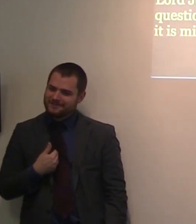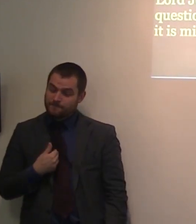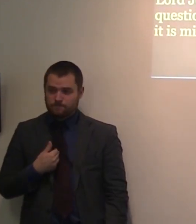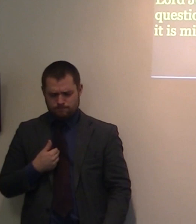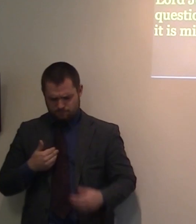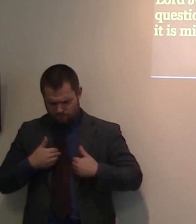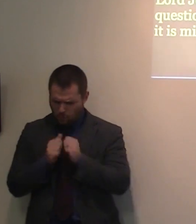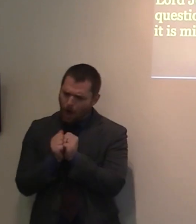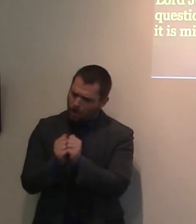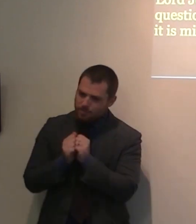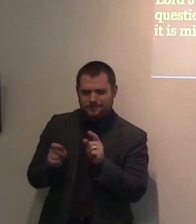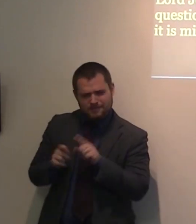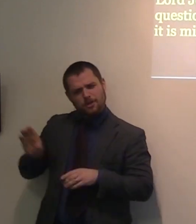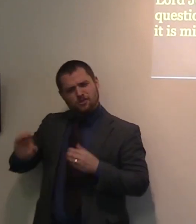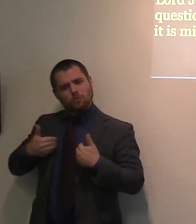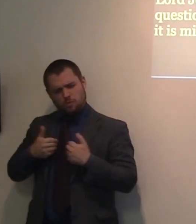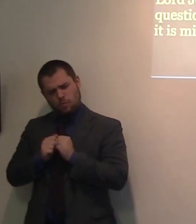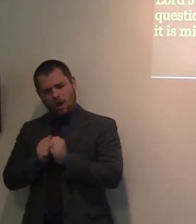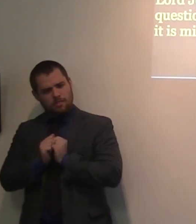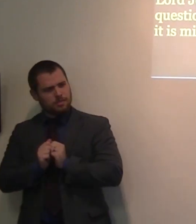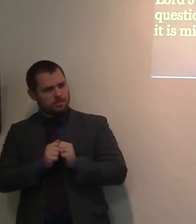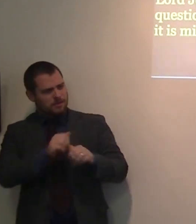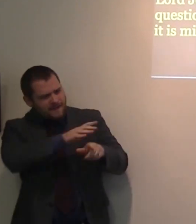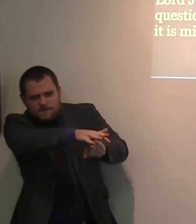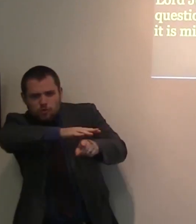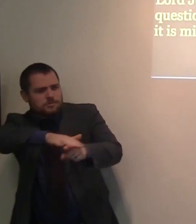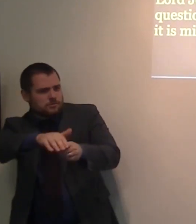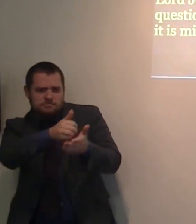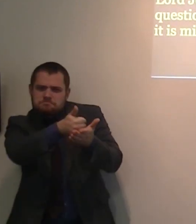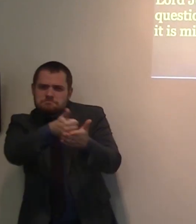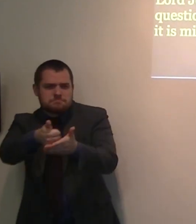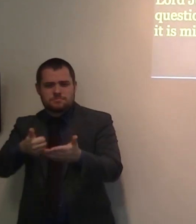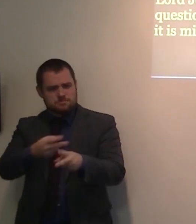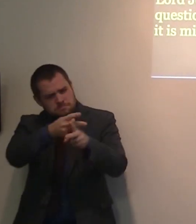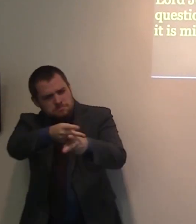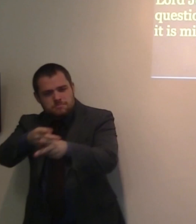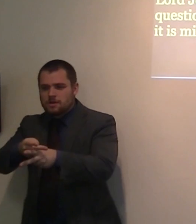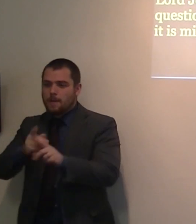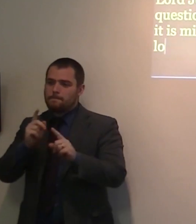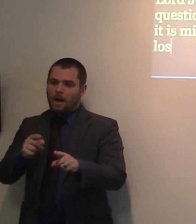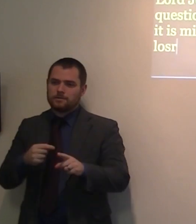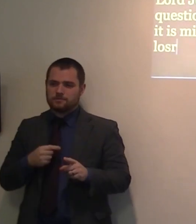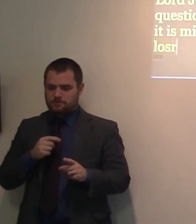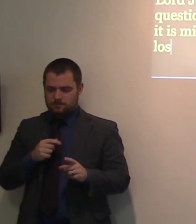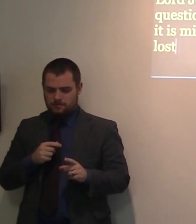saltiness. A Christian can lose his testimony and his instrumentality by entering